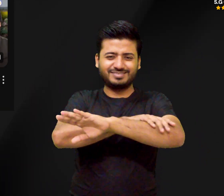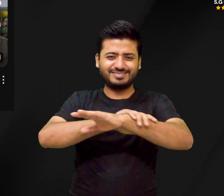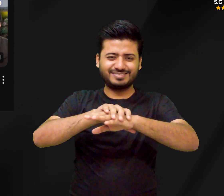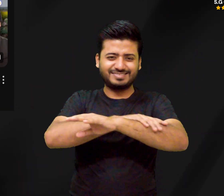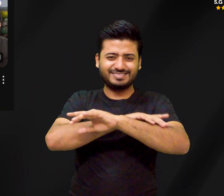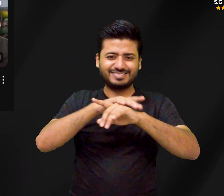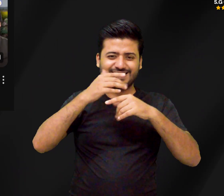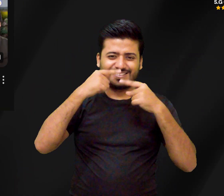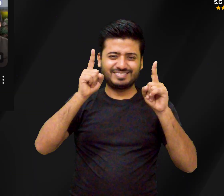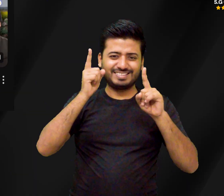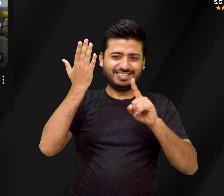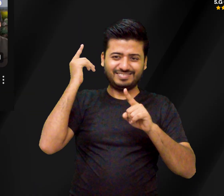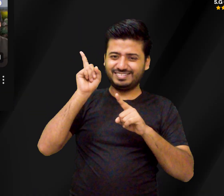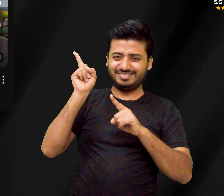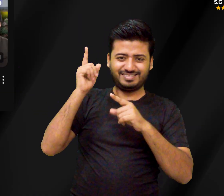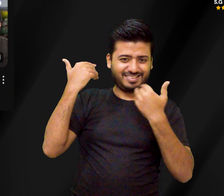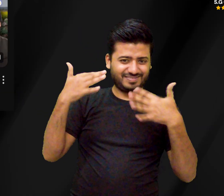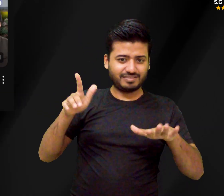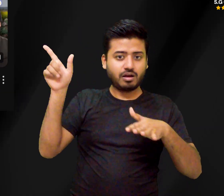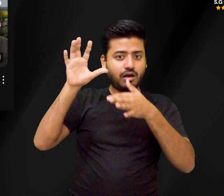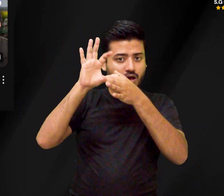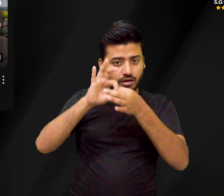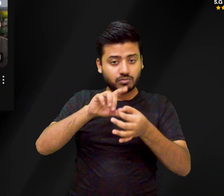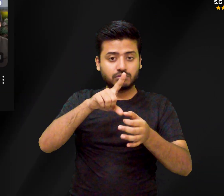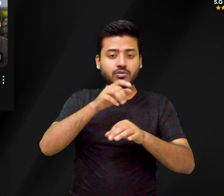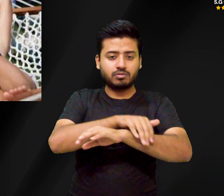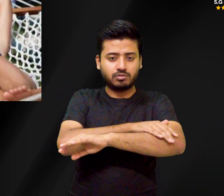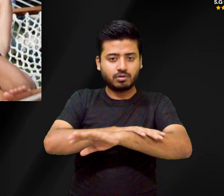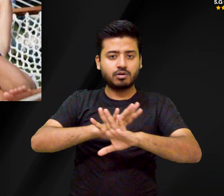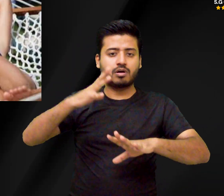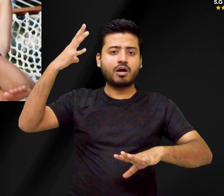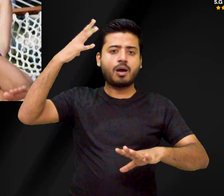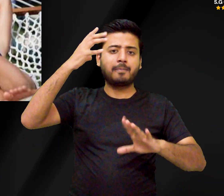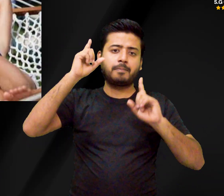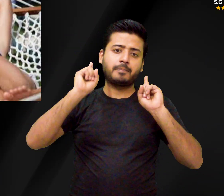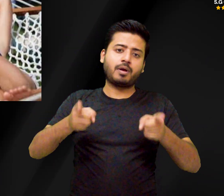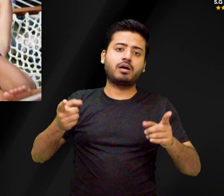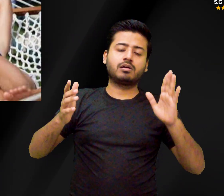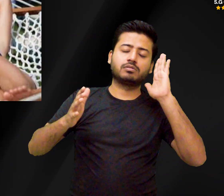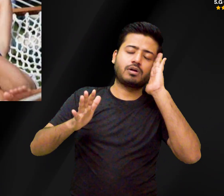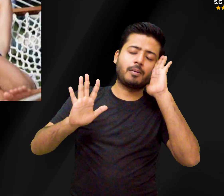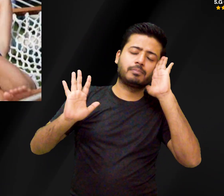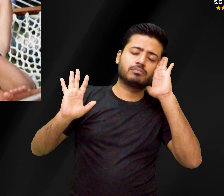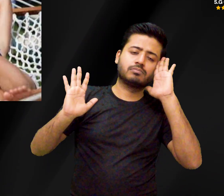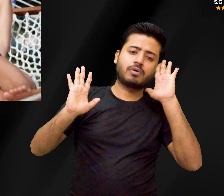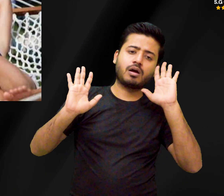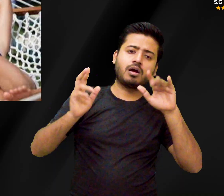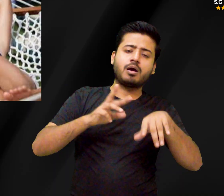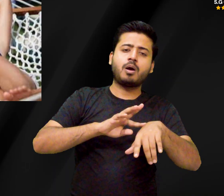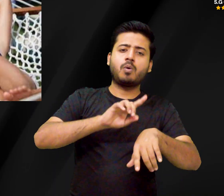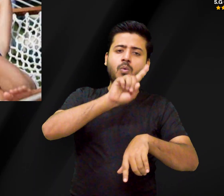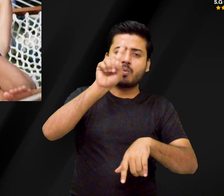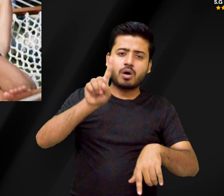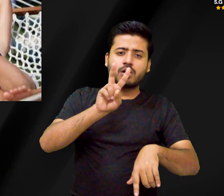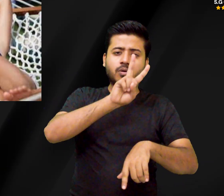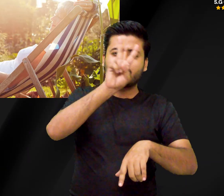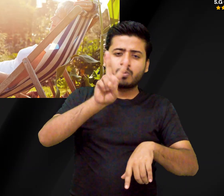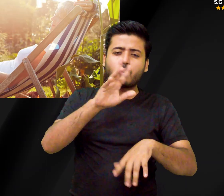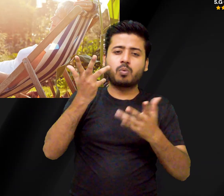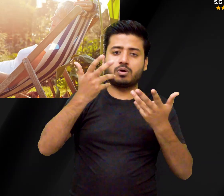skin cancer. For those with limited sun exposure or risk factors for vitamin D deficiency, dietary sources like oily fish,